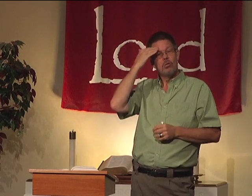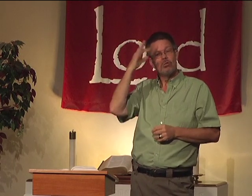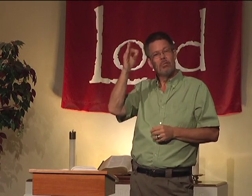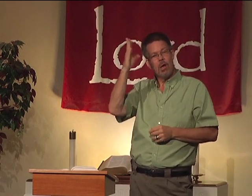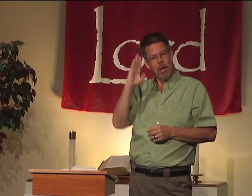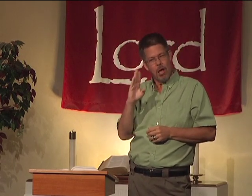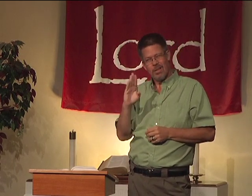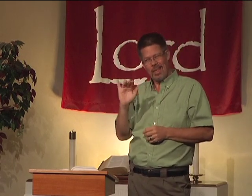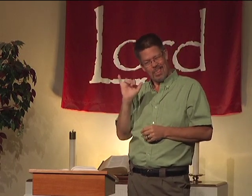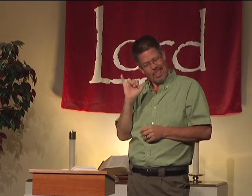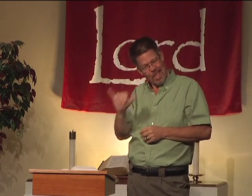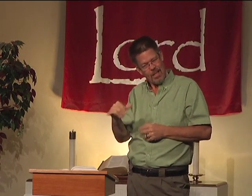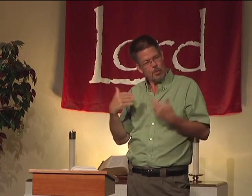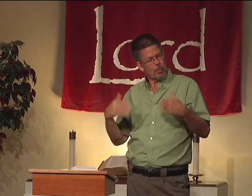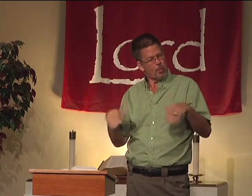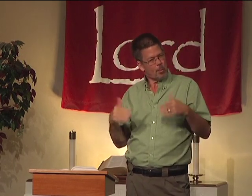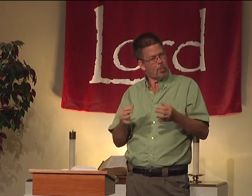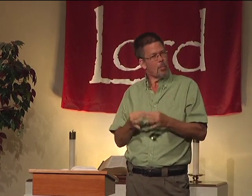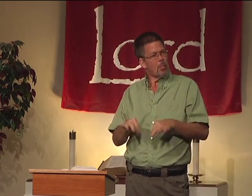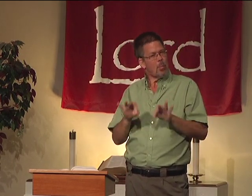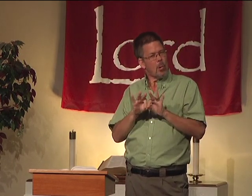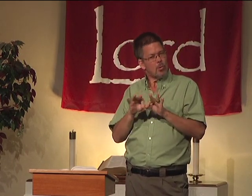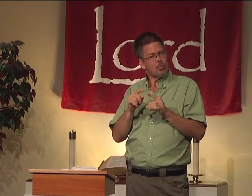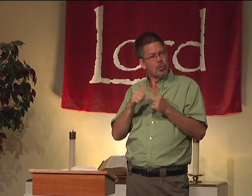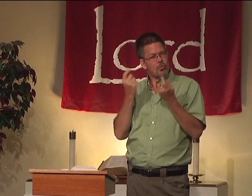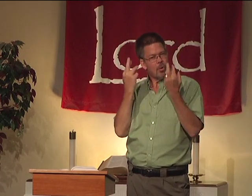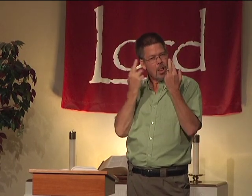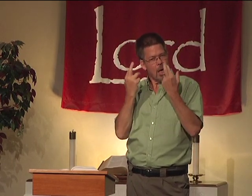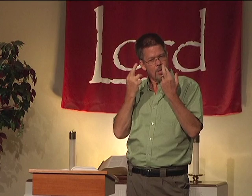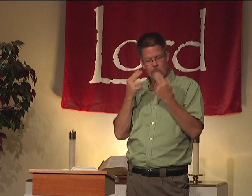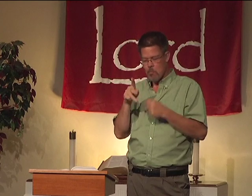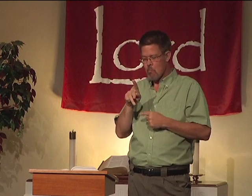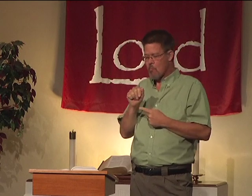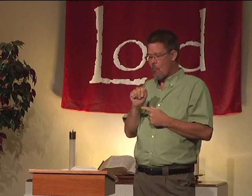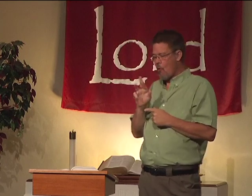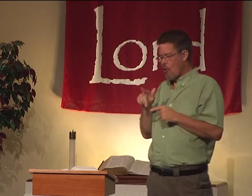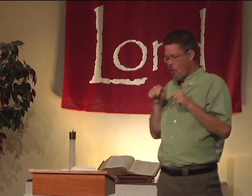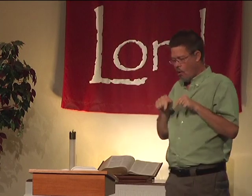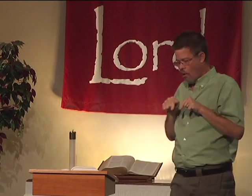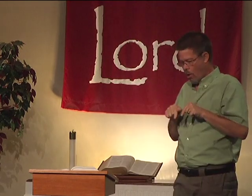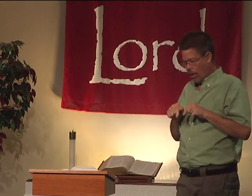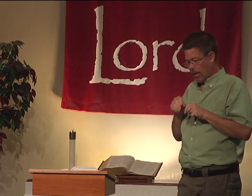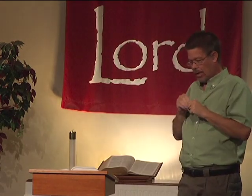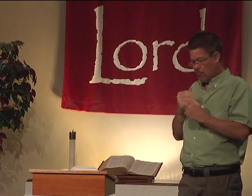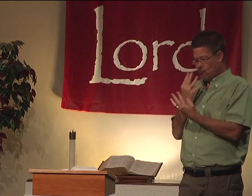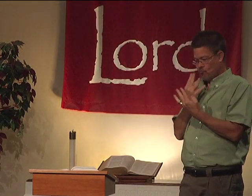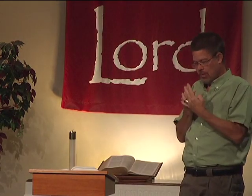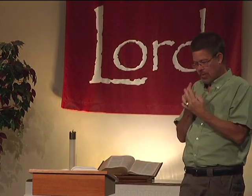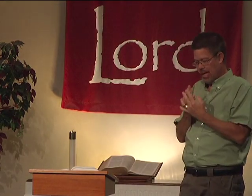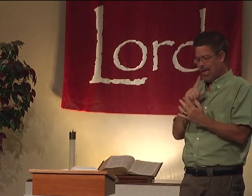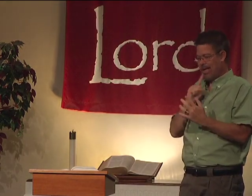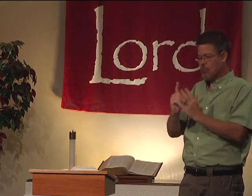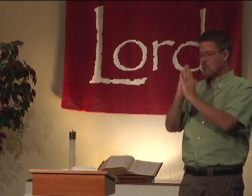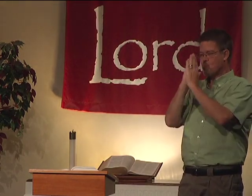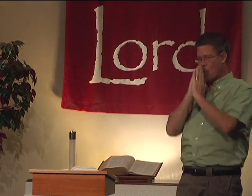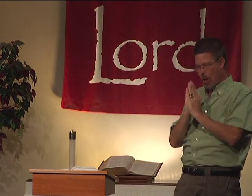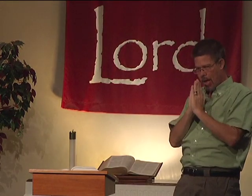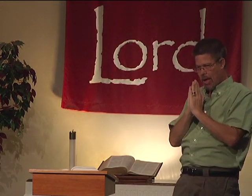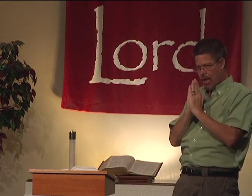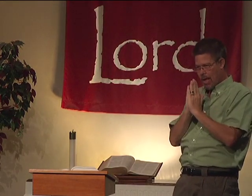Grow in your knowledge of God. And that is so important to understand and realize, that Paul, he's in prison, and